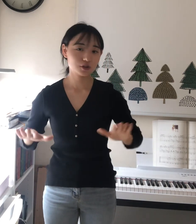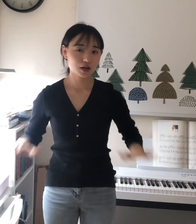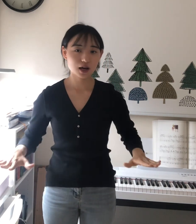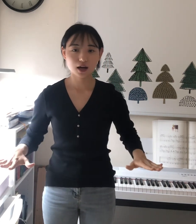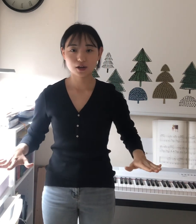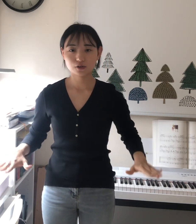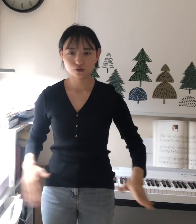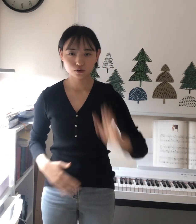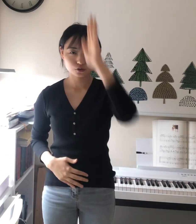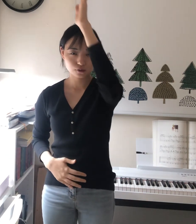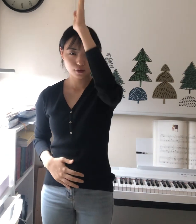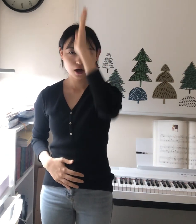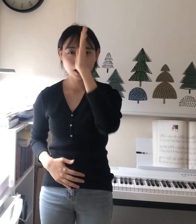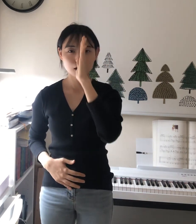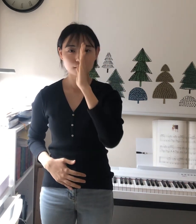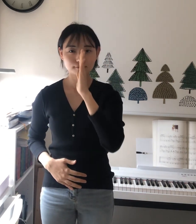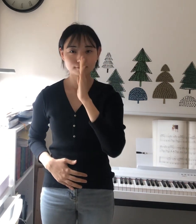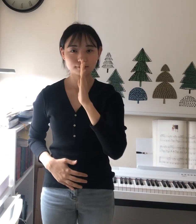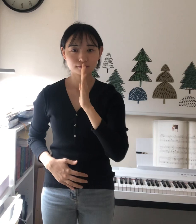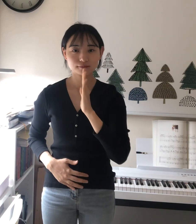child of God